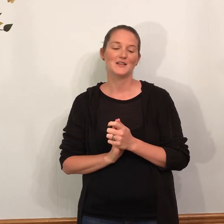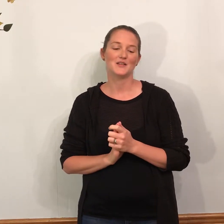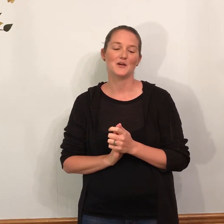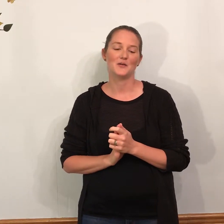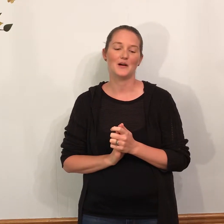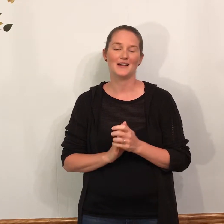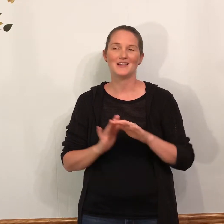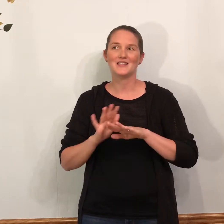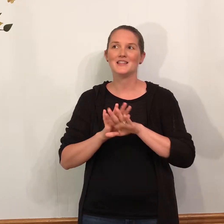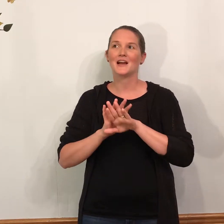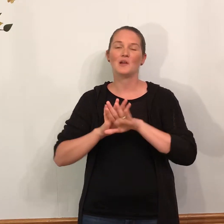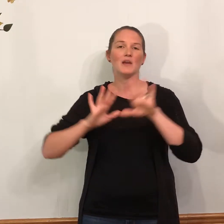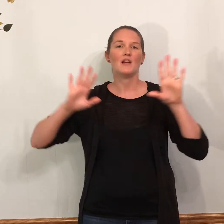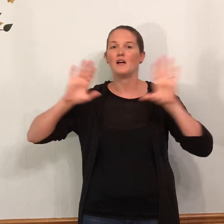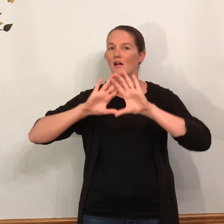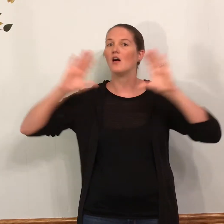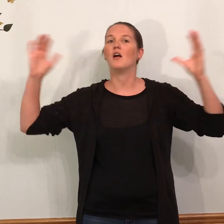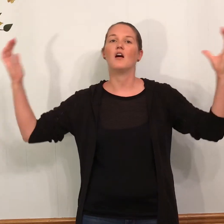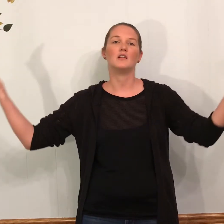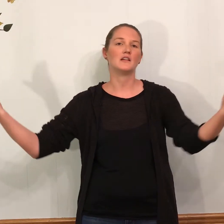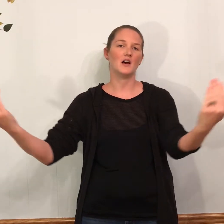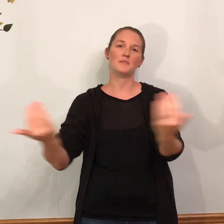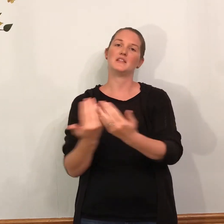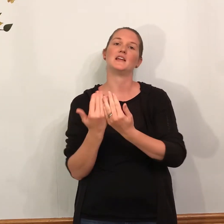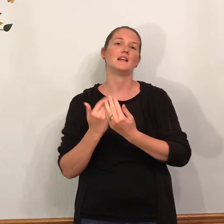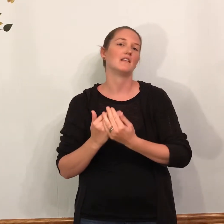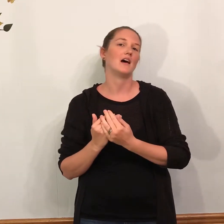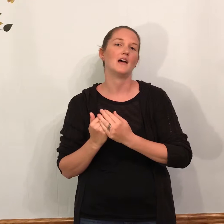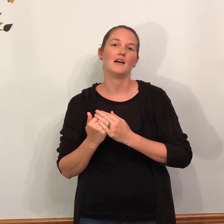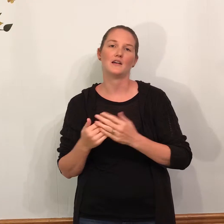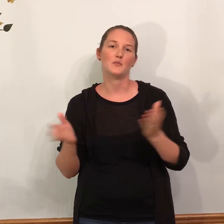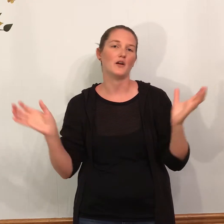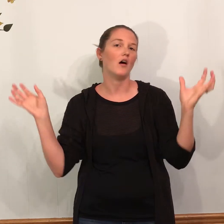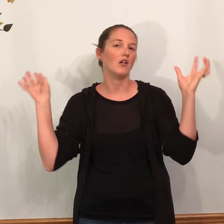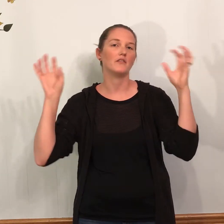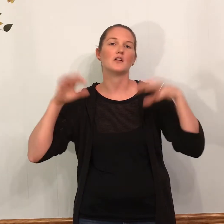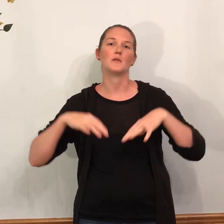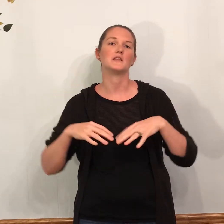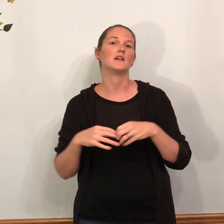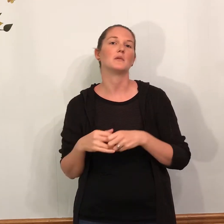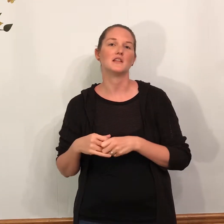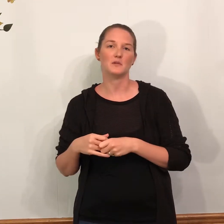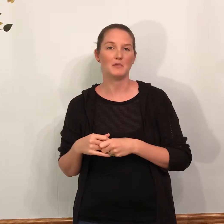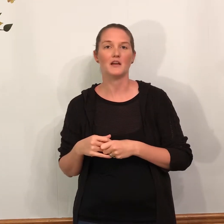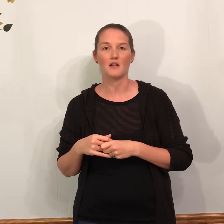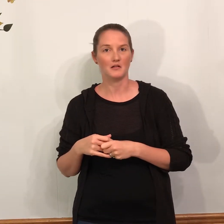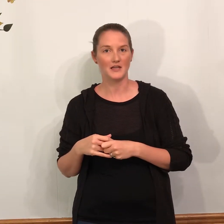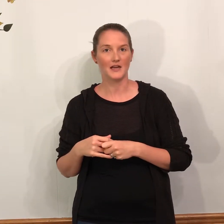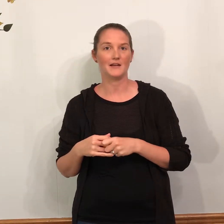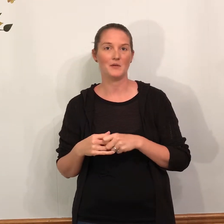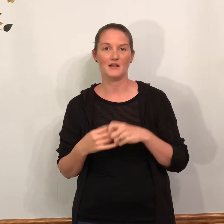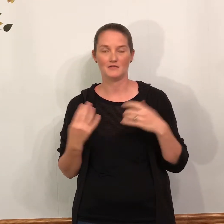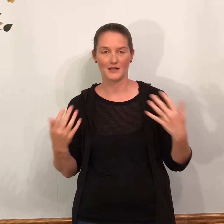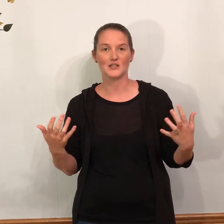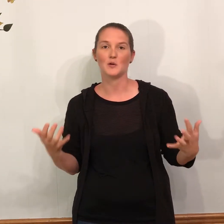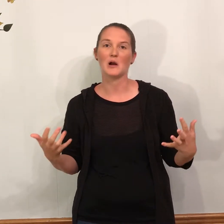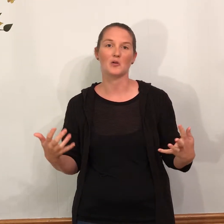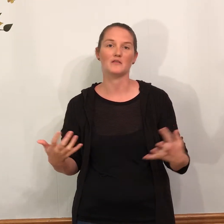So this is not going to be an all-encompassing. I echo put all of the carbs in there because we'd be here all day and be like a two-hour long